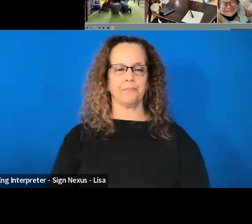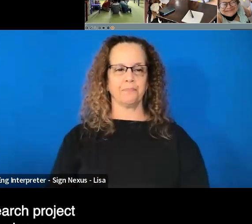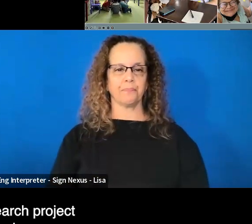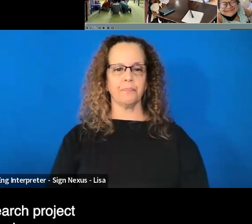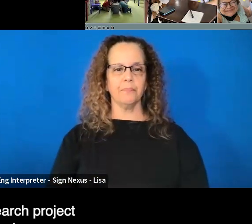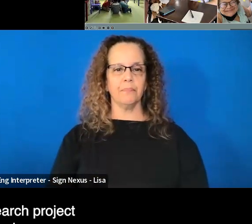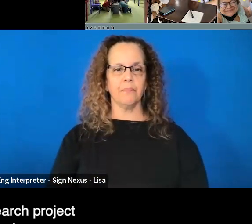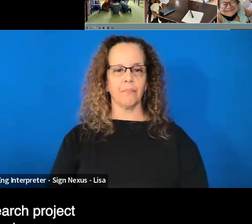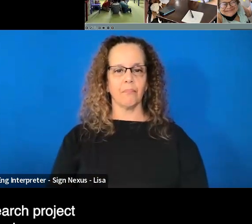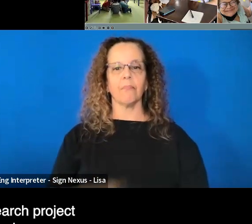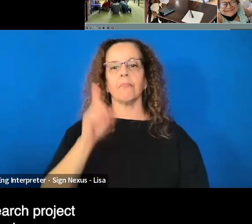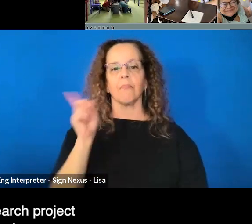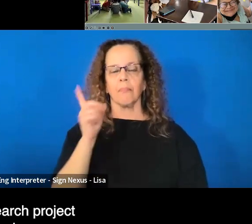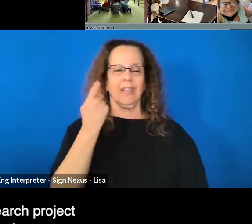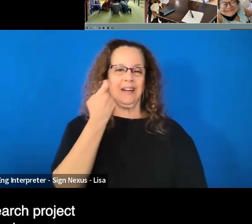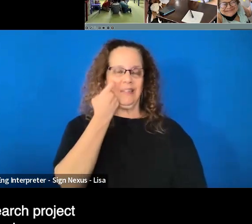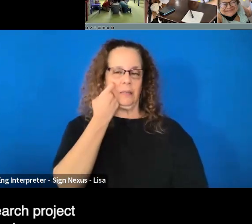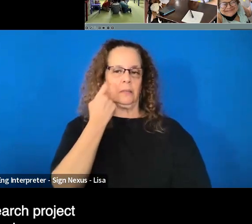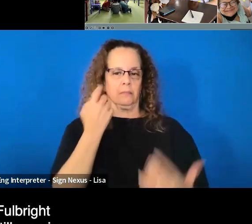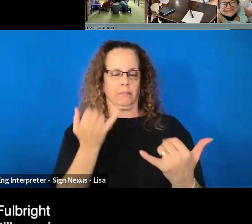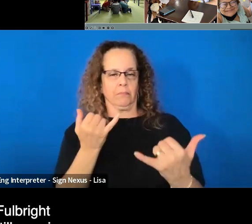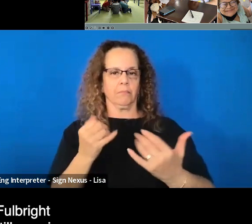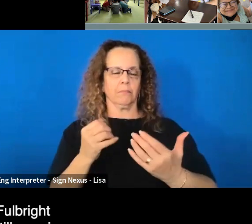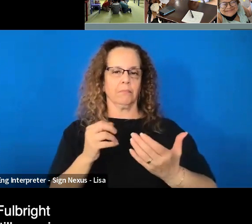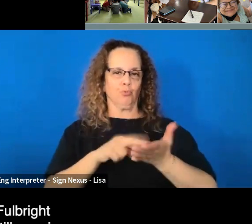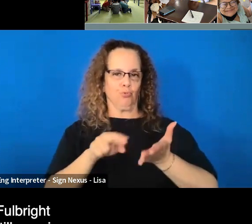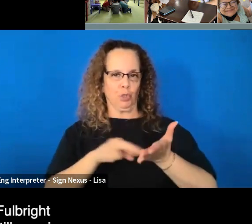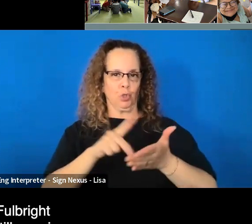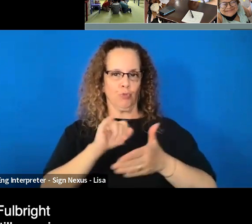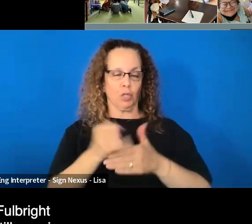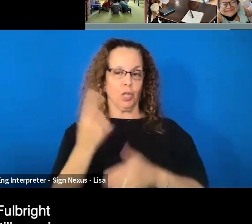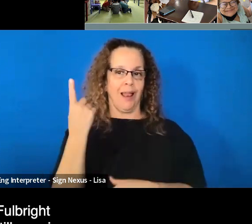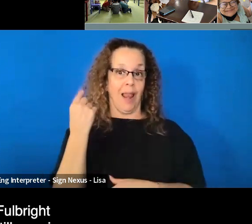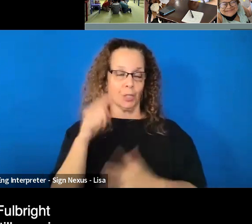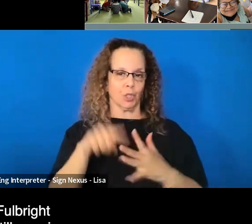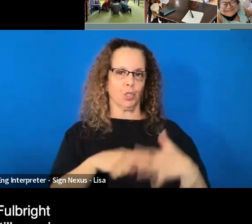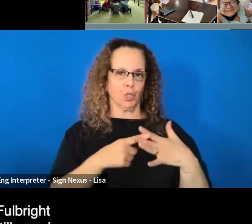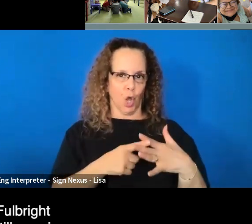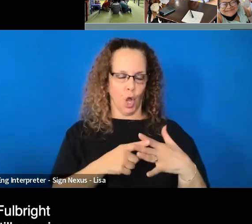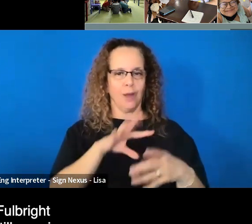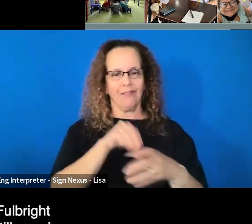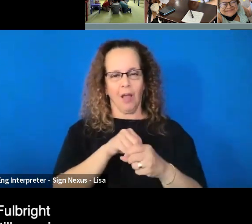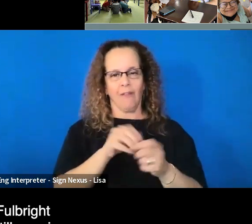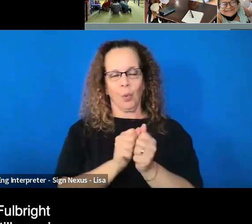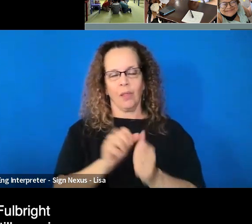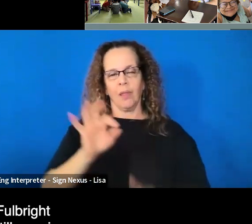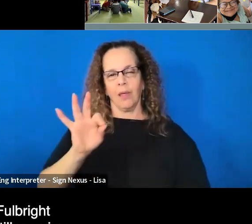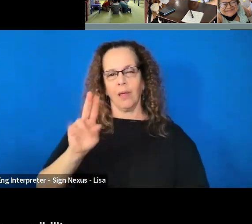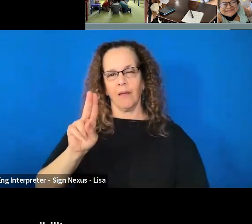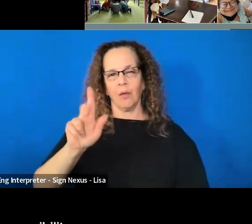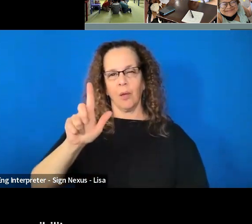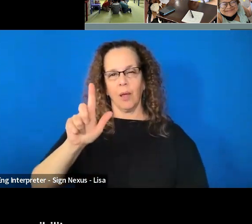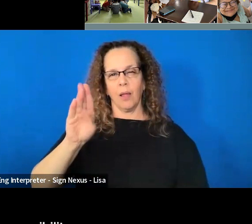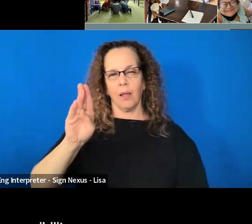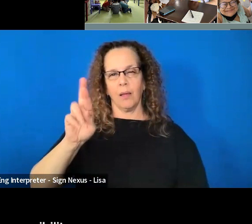And the latest research project that I started last year as part of the Fulbright program and is still ongoing